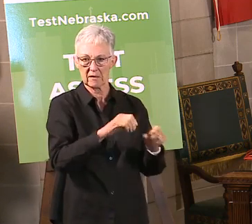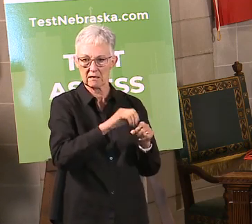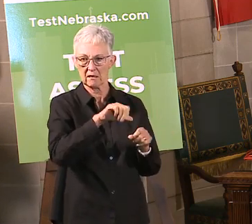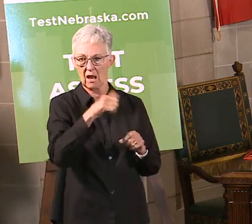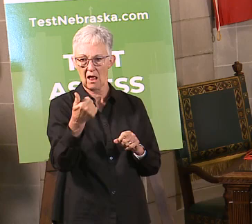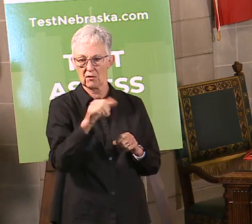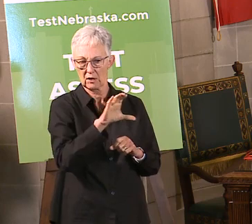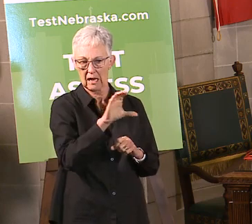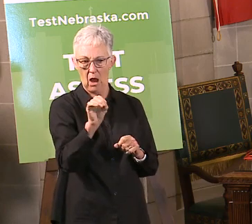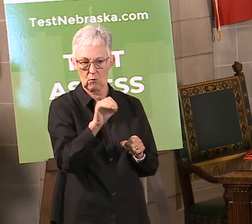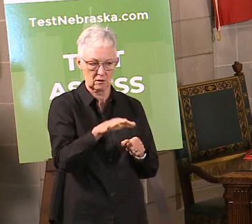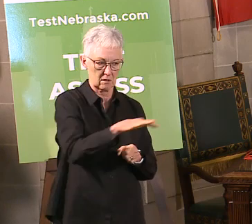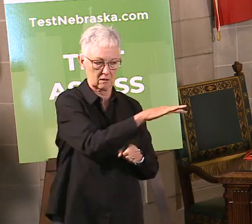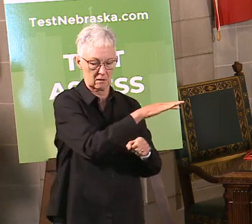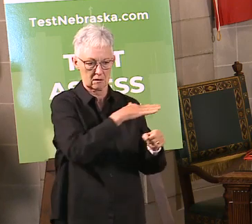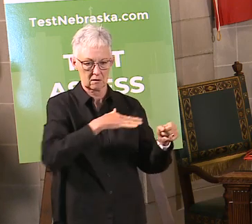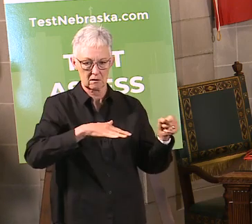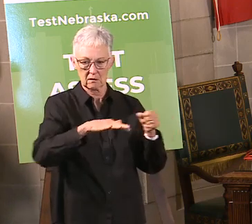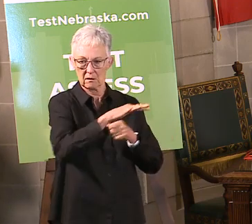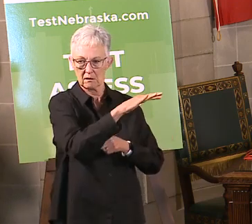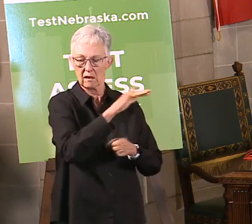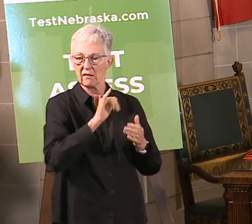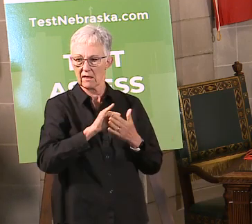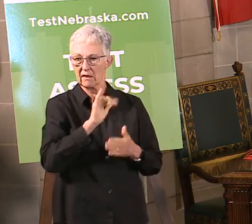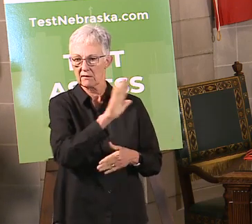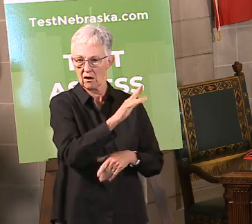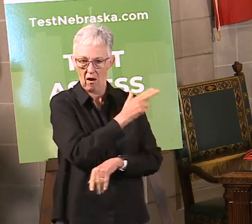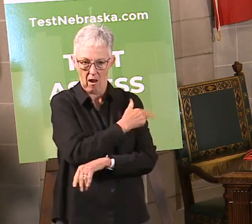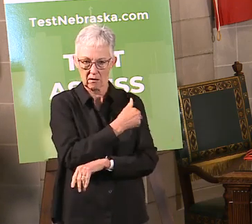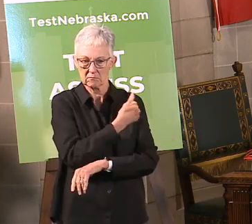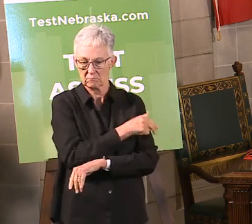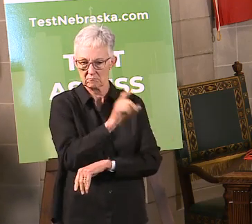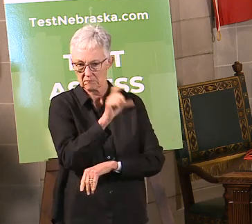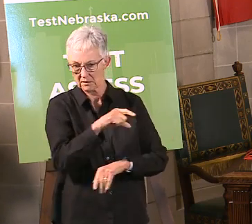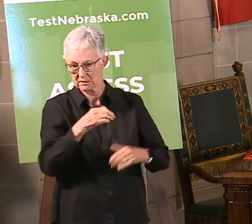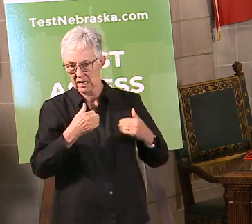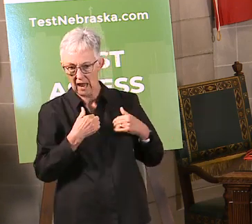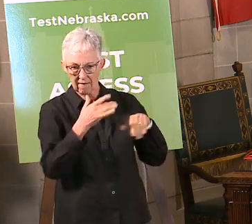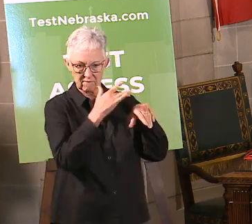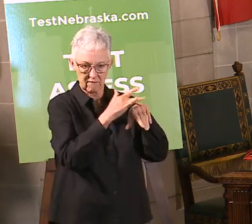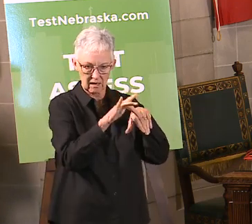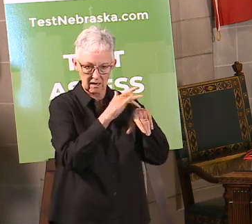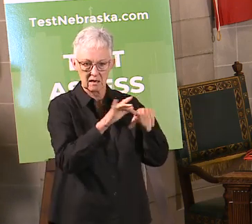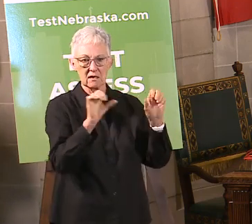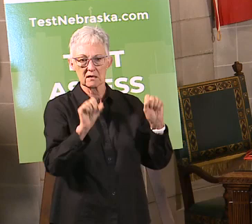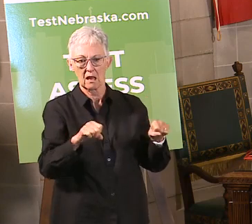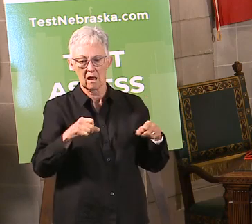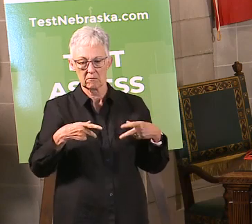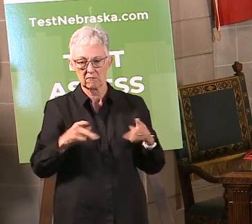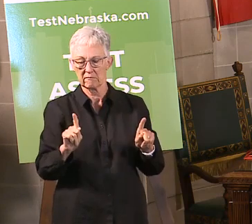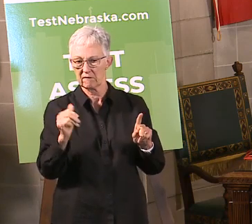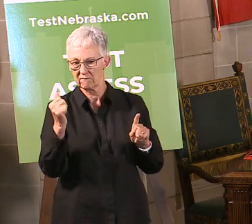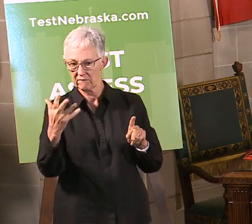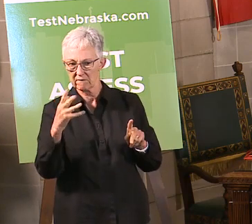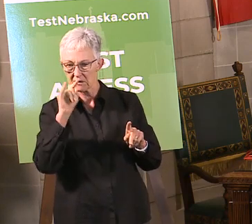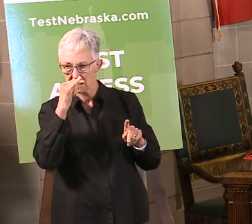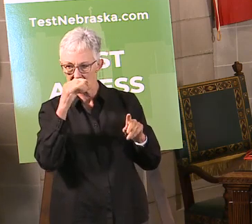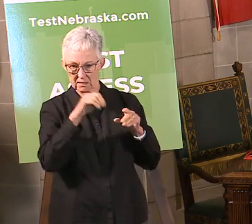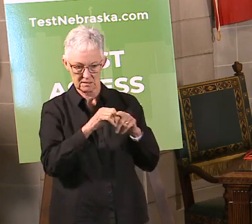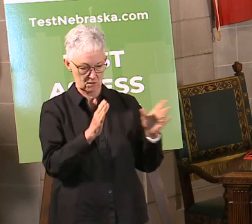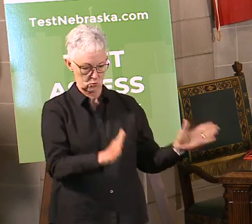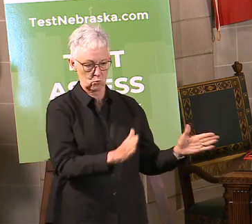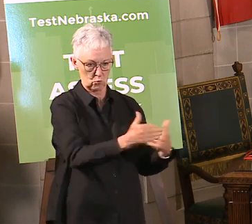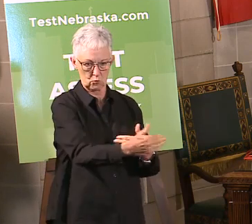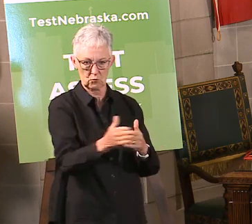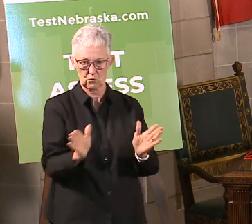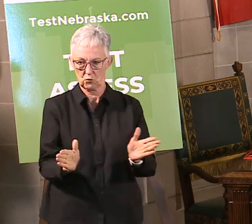you for example, allow hospitals to go to 50% capacity, 15 kids in daycare, allowing salons and barbershops, tattoo